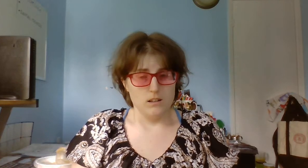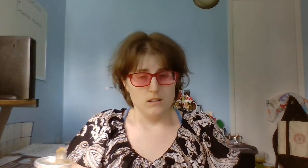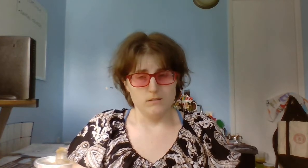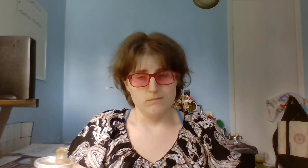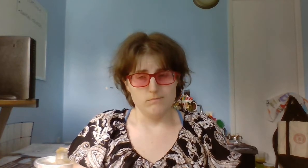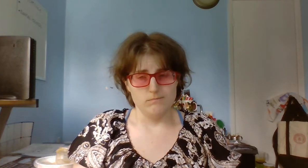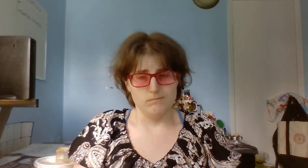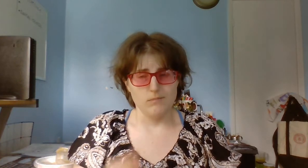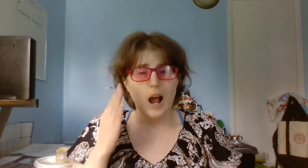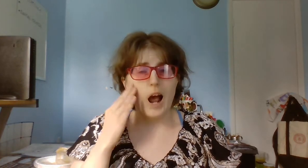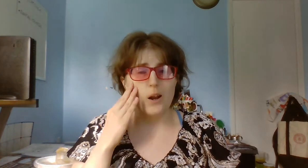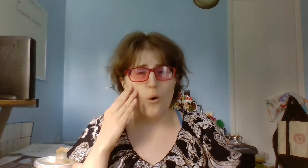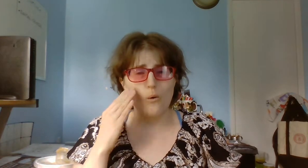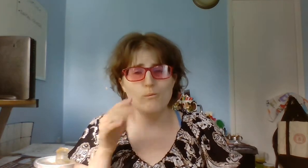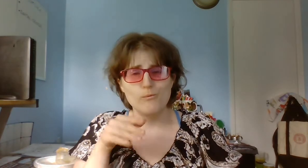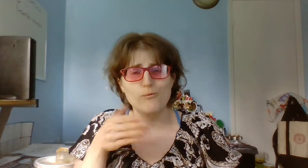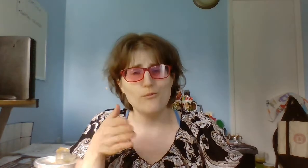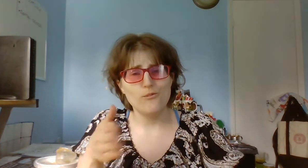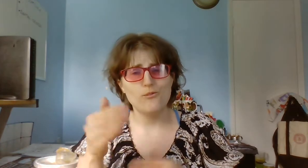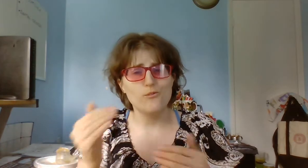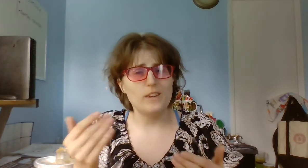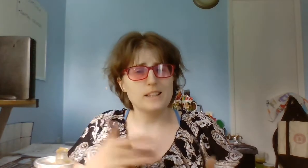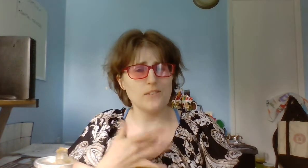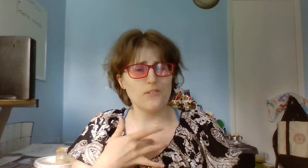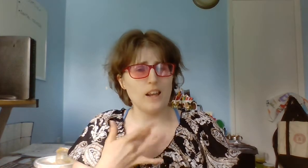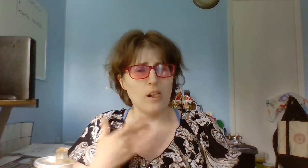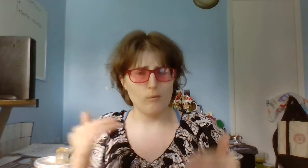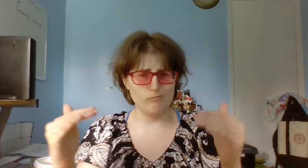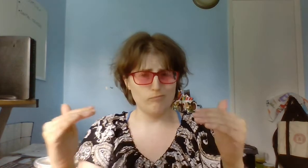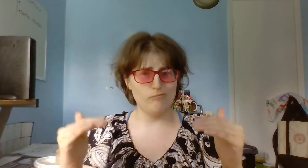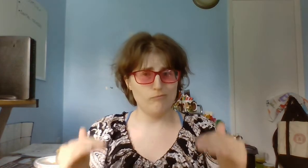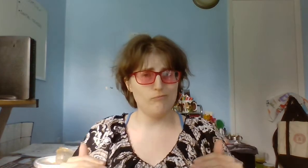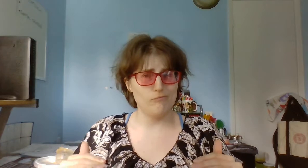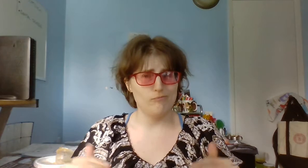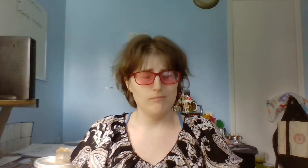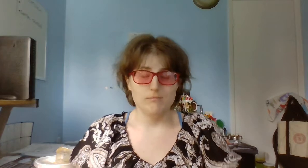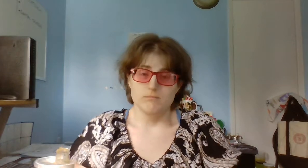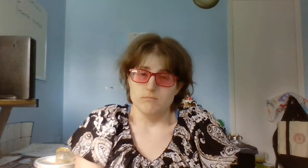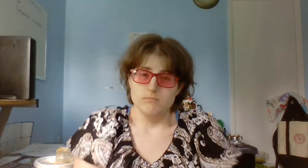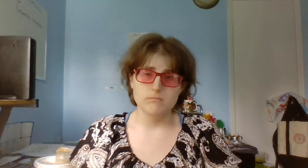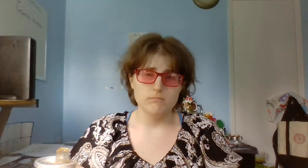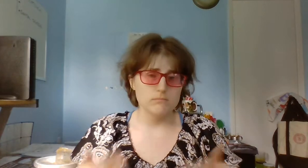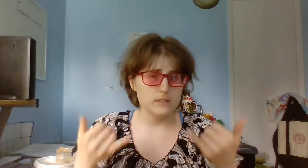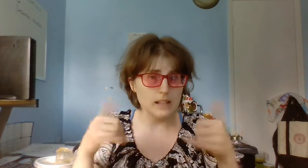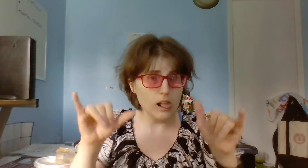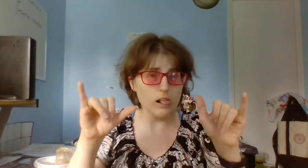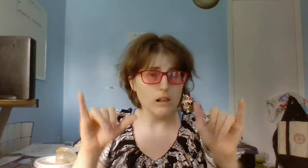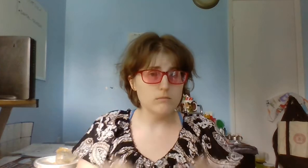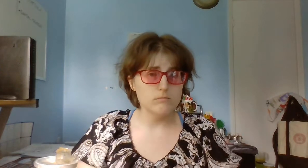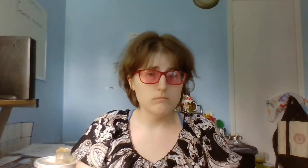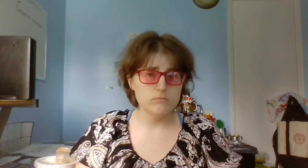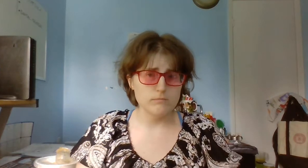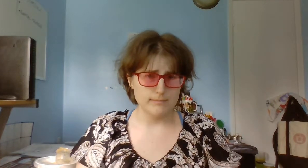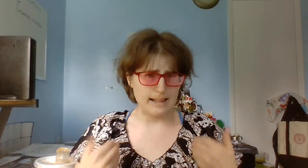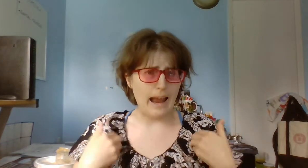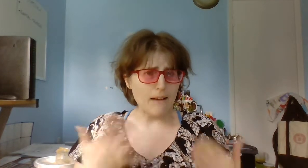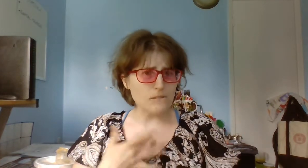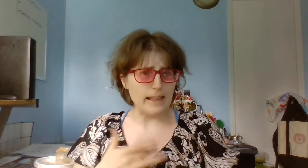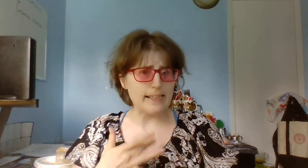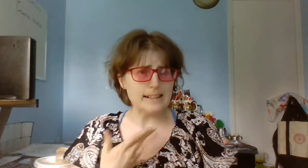I know. Fish feel. Still, they have feelings.